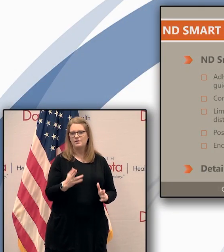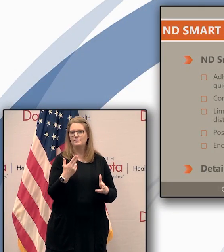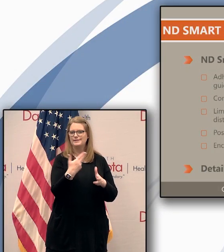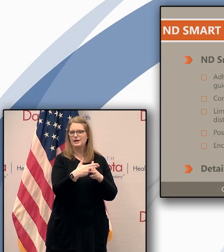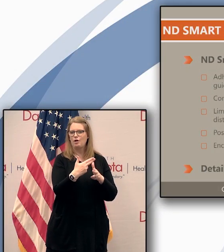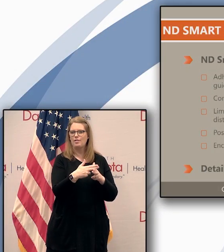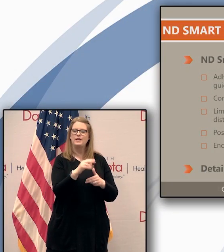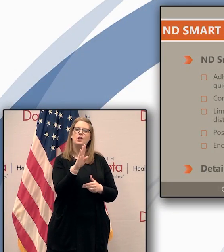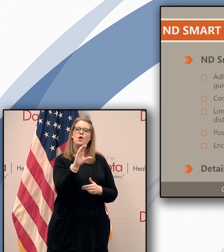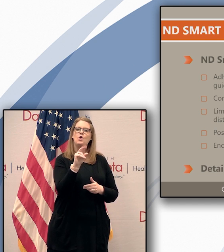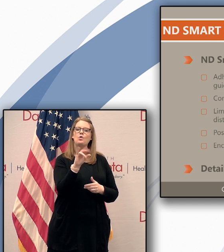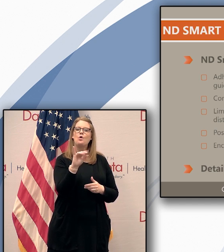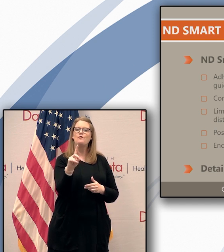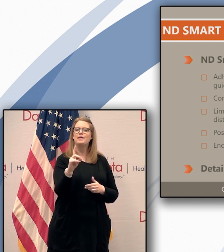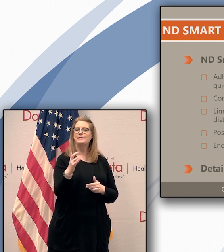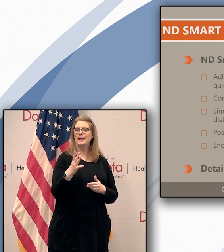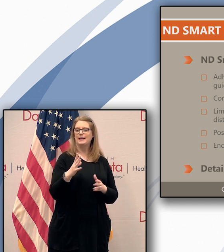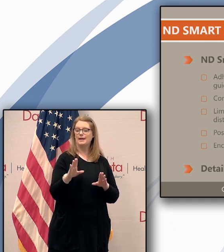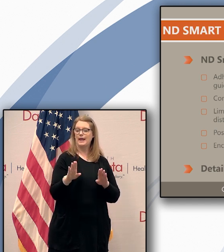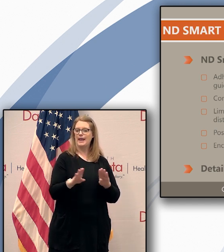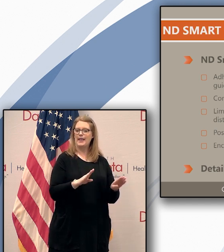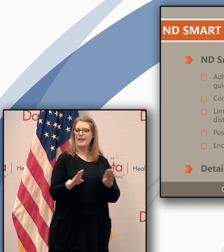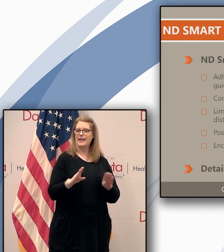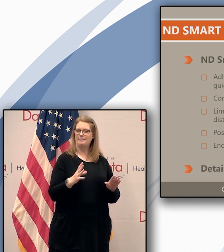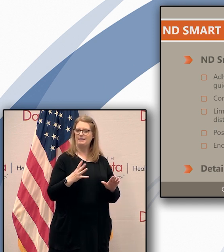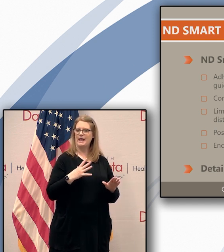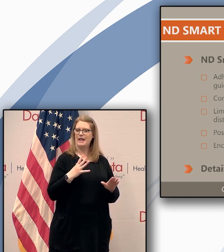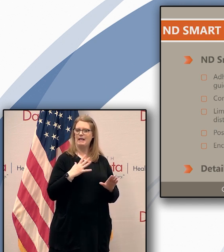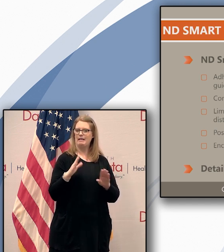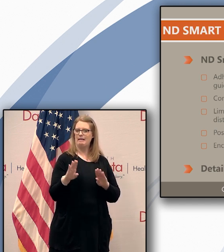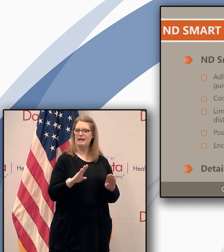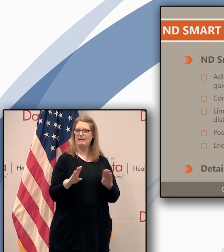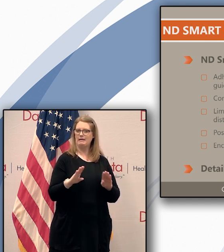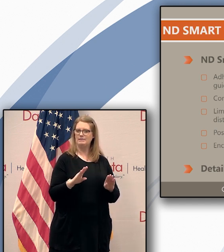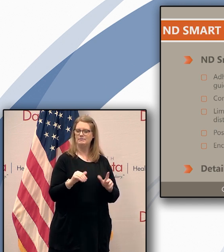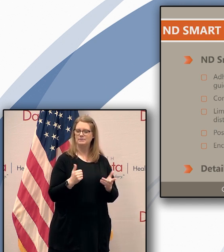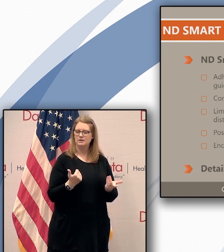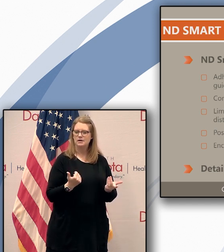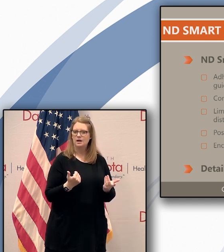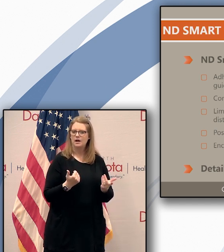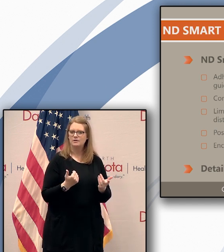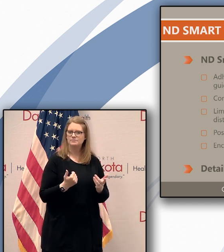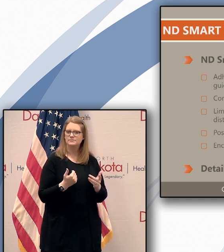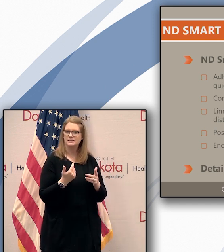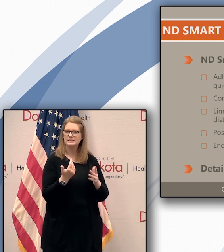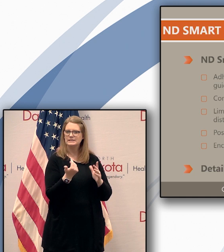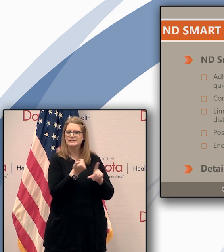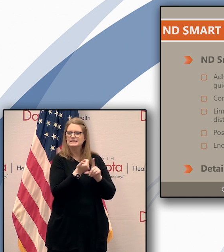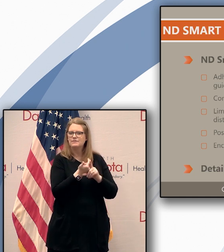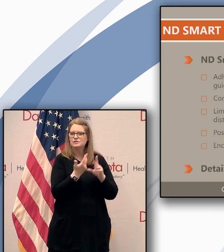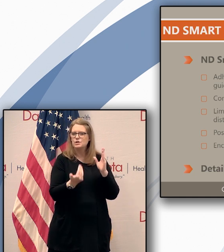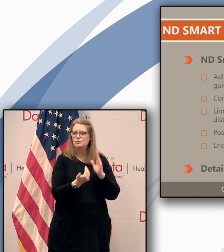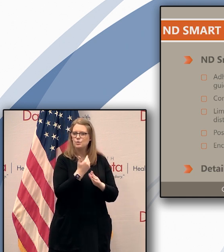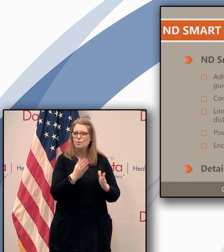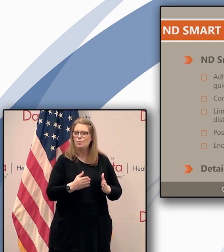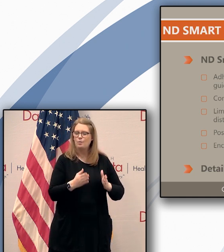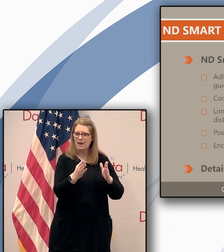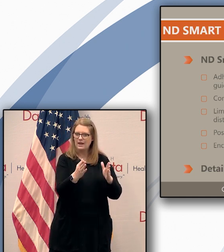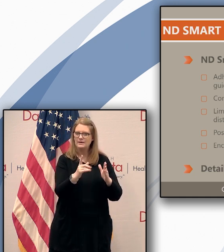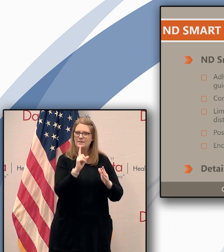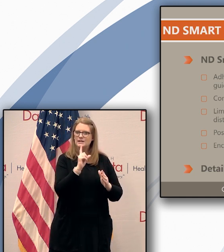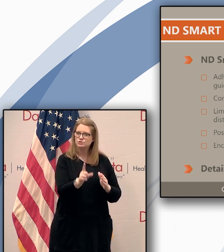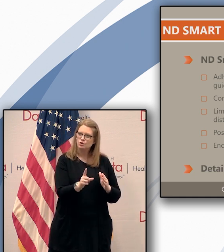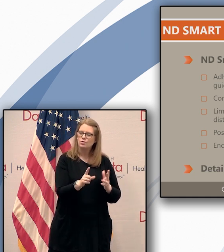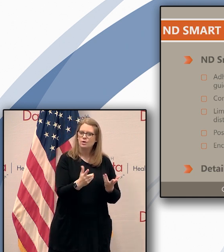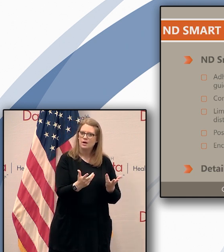and i think that's a great way to think about this because this is uh part of that the new approach that we're going to have to take to make sure that